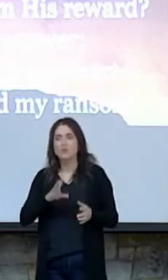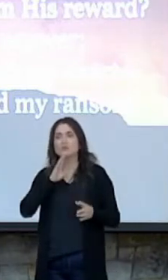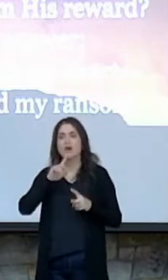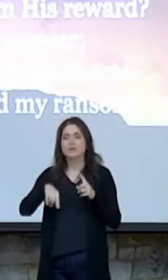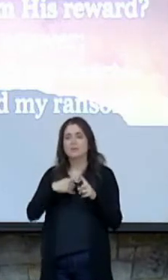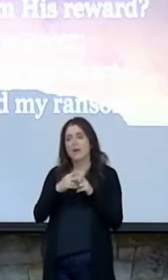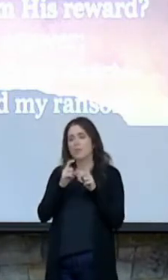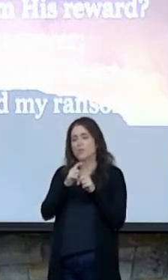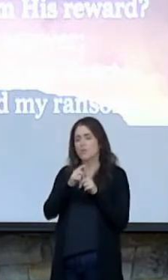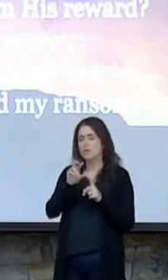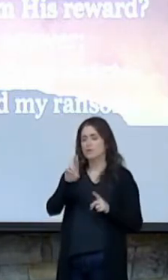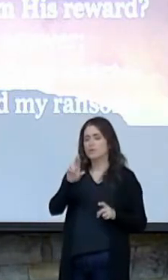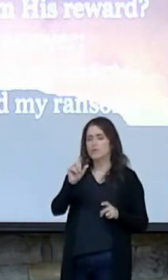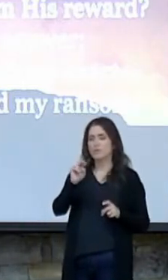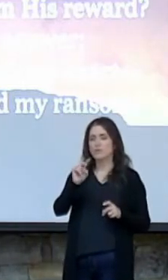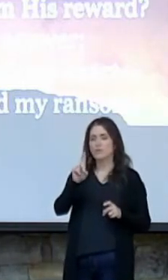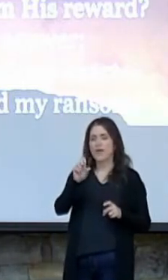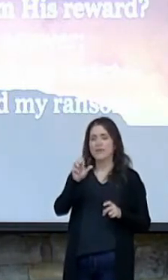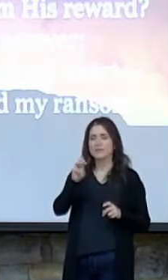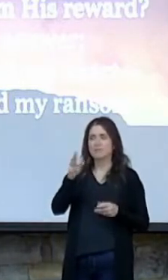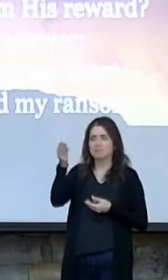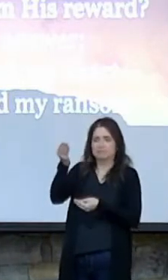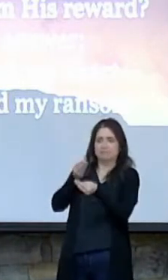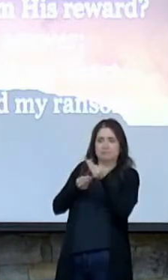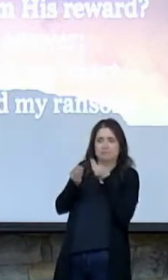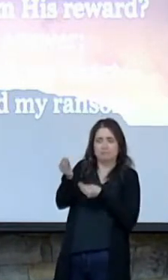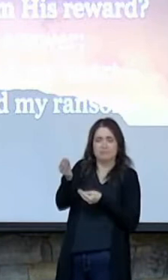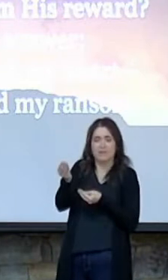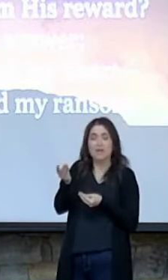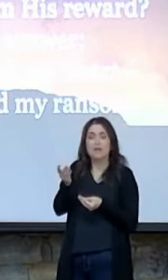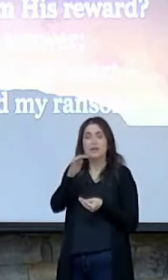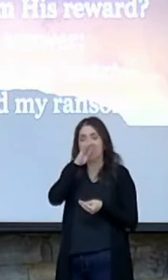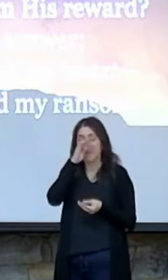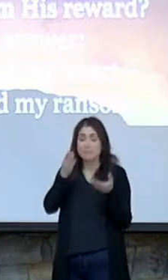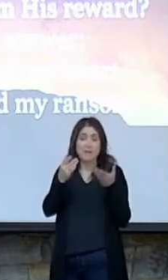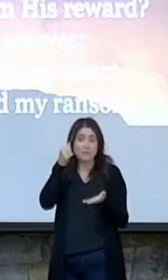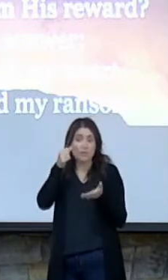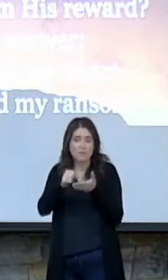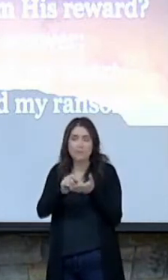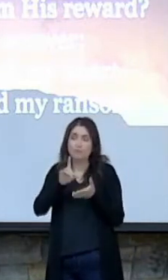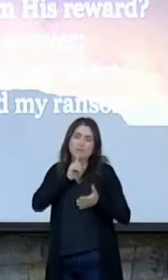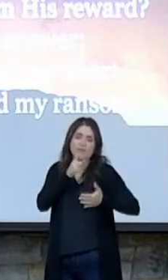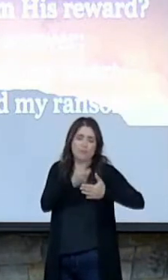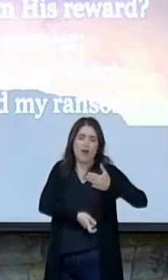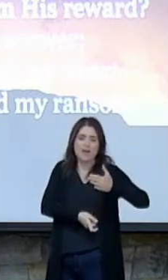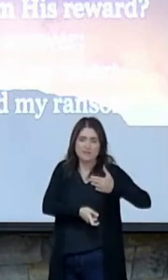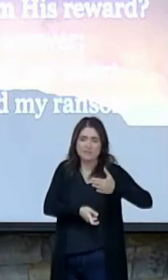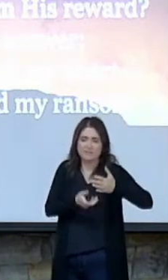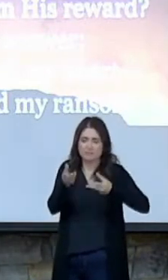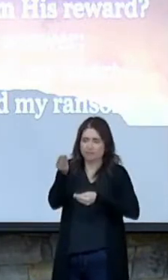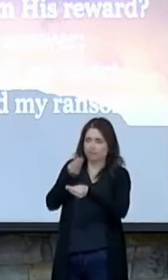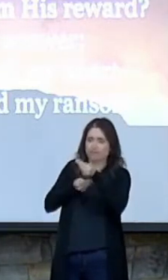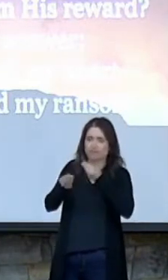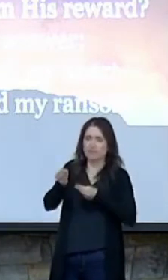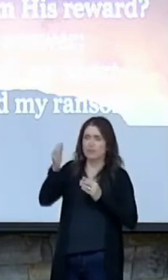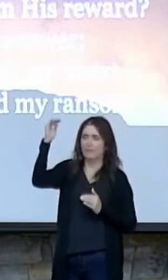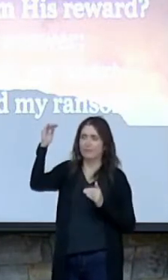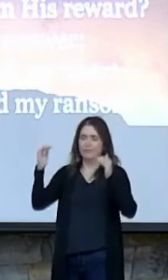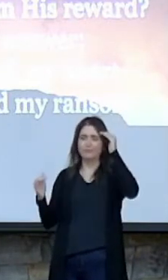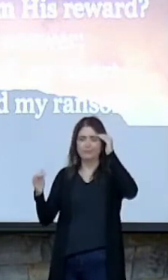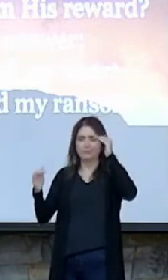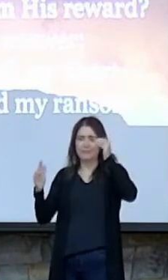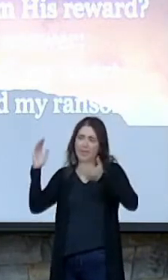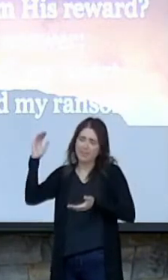a couple weeks ago and maybe you remember. It was paying a price so that someone could suffer a lesser degree of punishment.